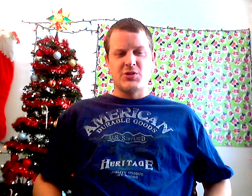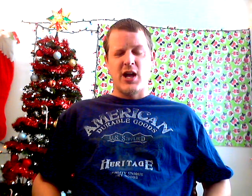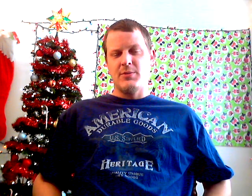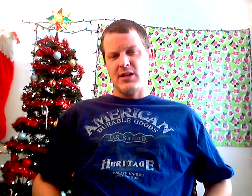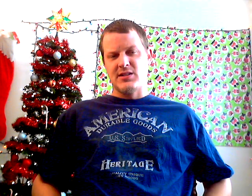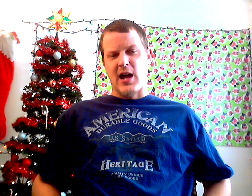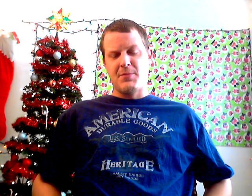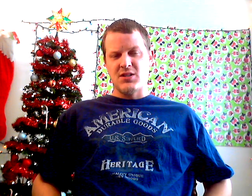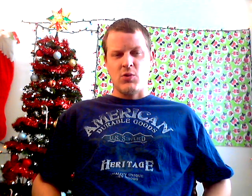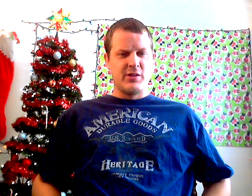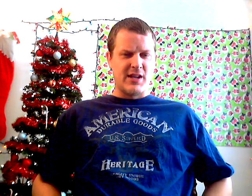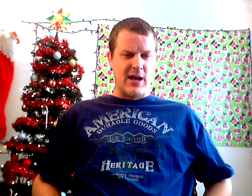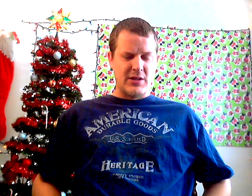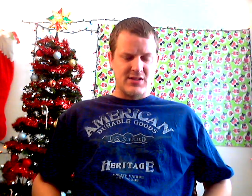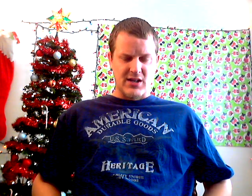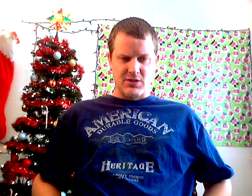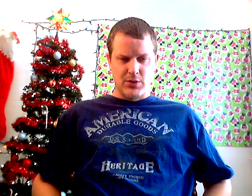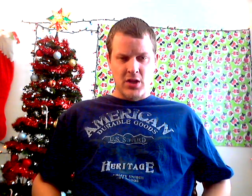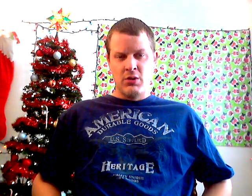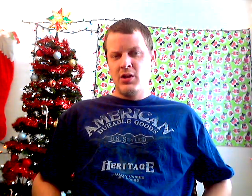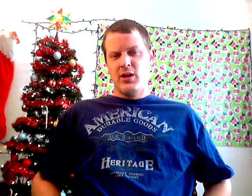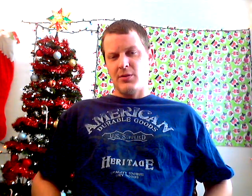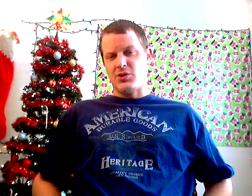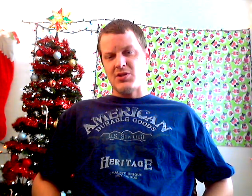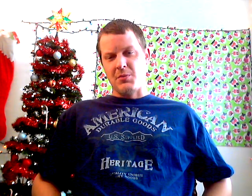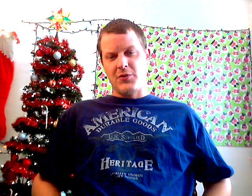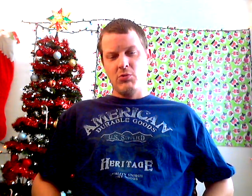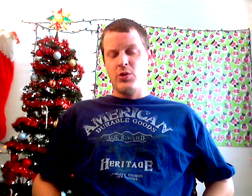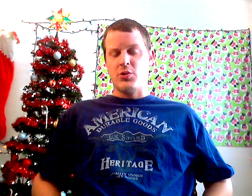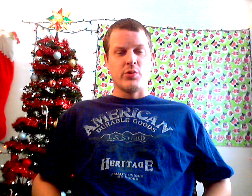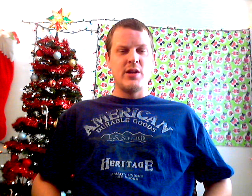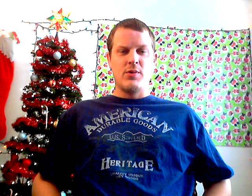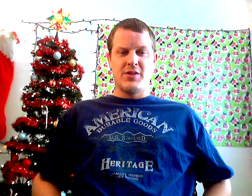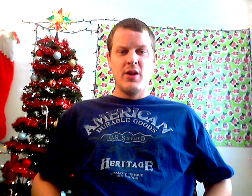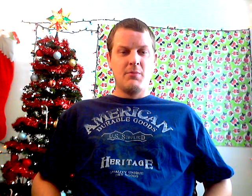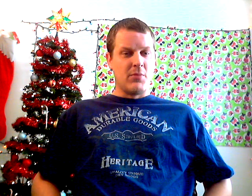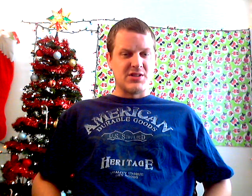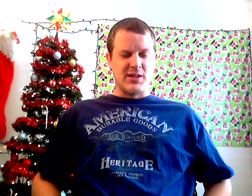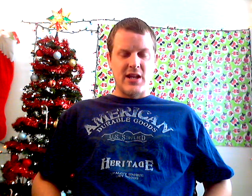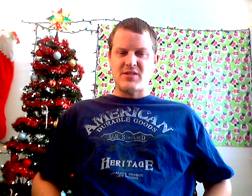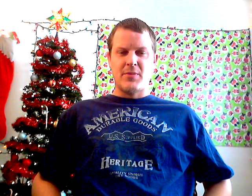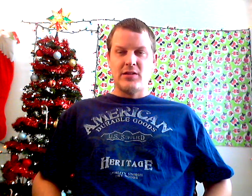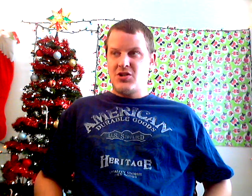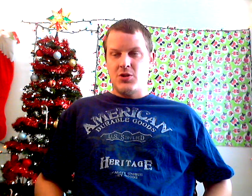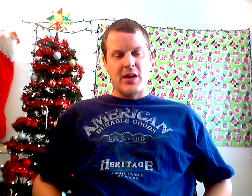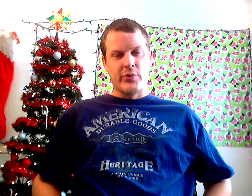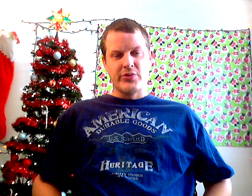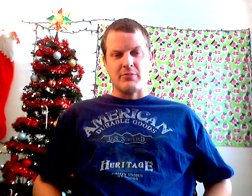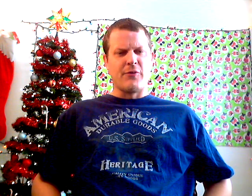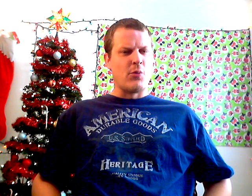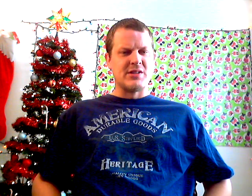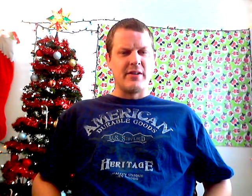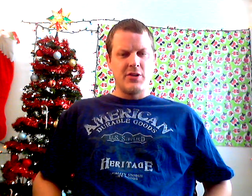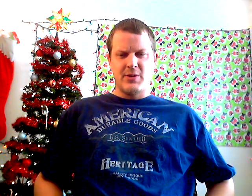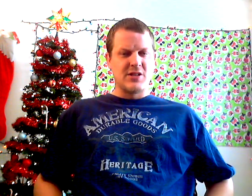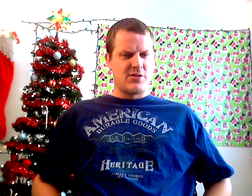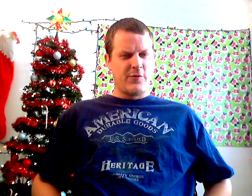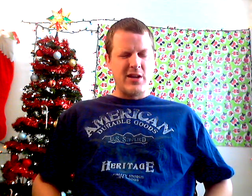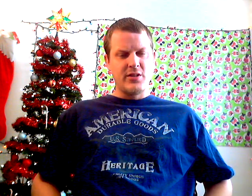to chime in on the topic as well in the comments section below. I'm sure some of you will agree with most of the names on my list. might throw some different ones out there because, frankly,